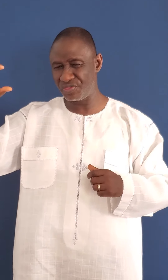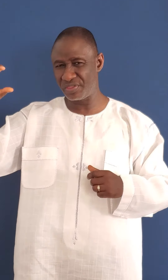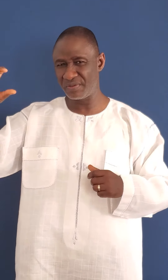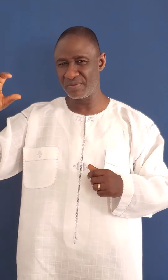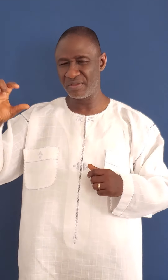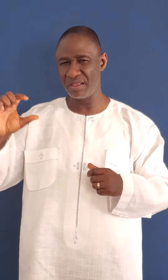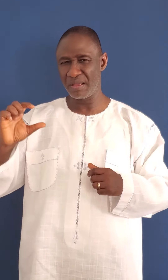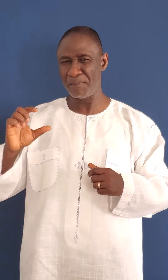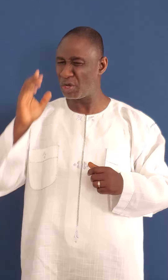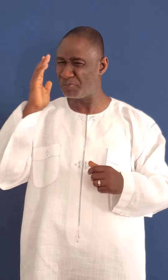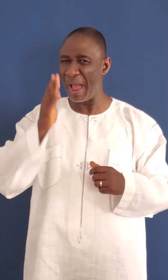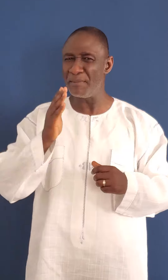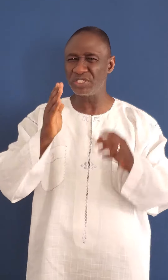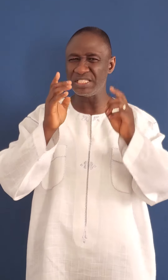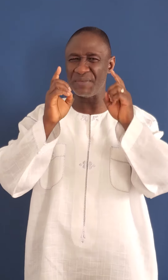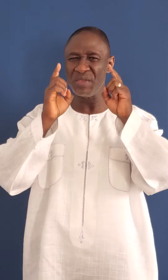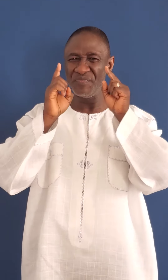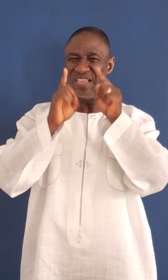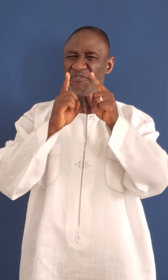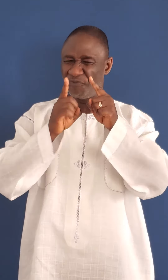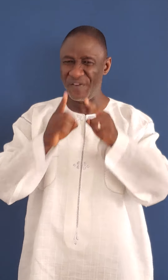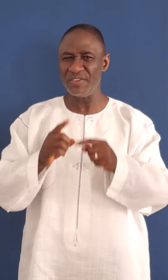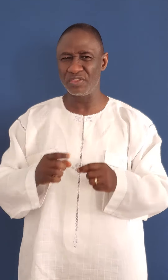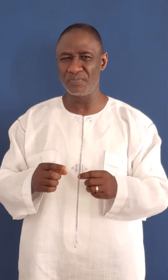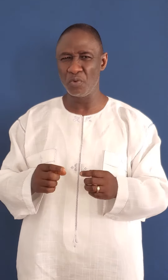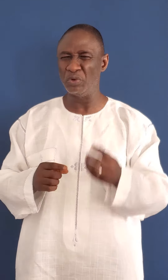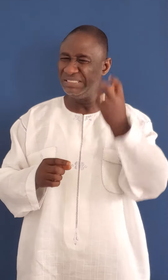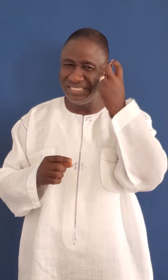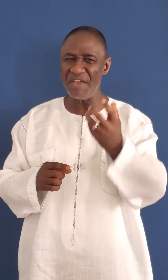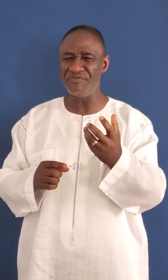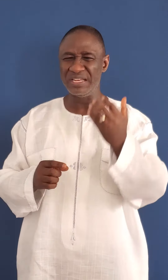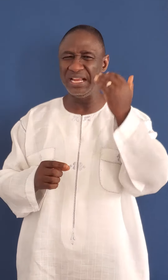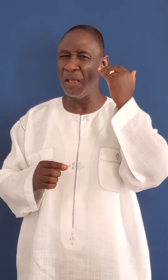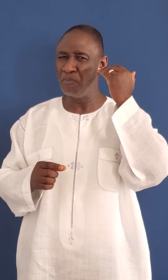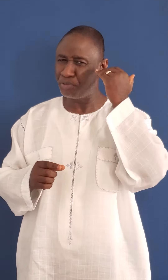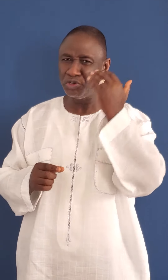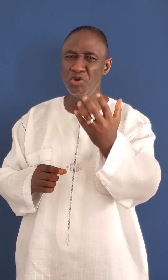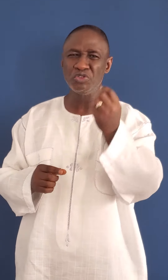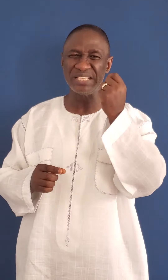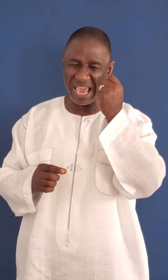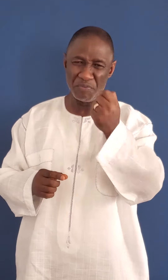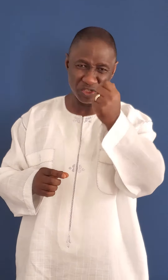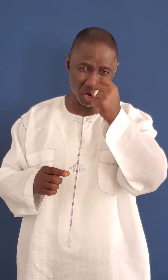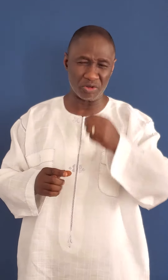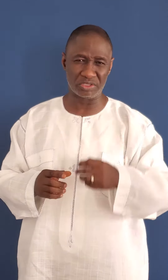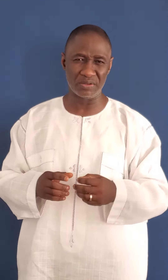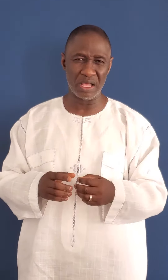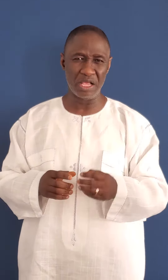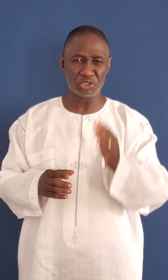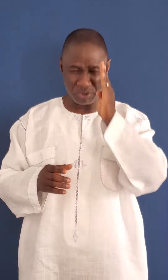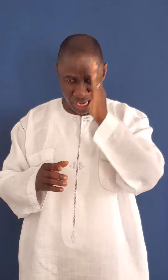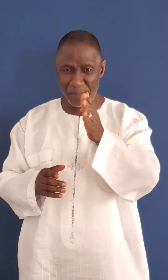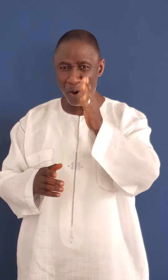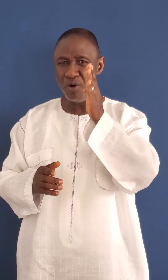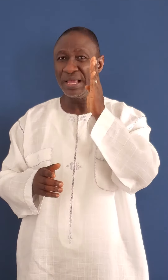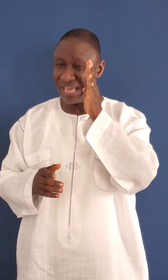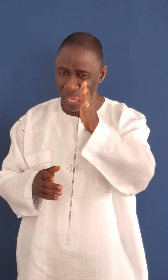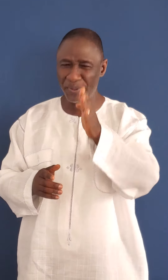because Bible says that that faith will definitely produce a result. So keep on keeping